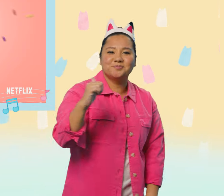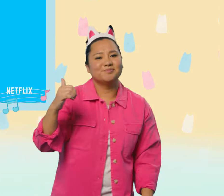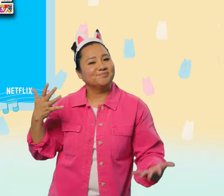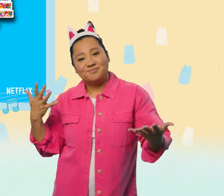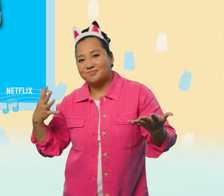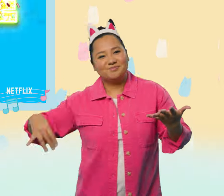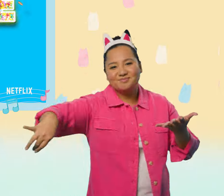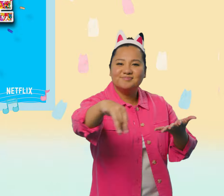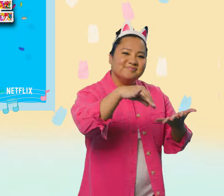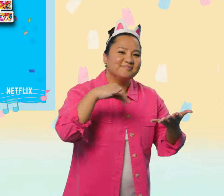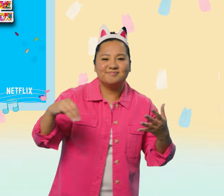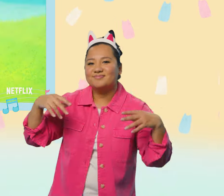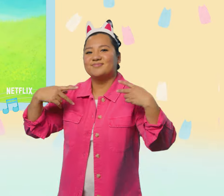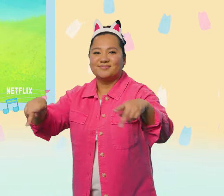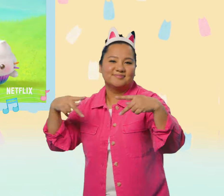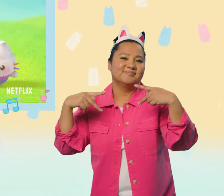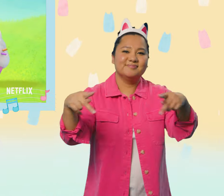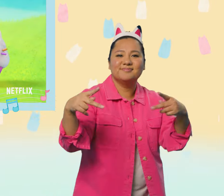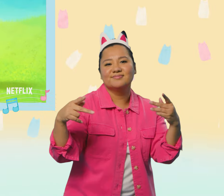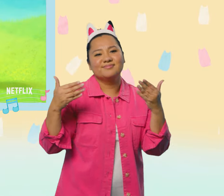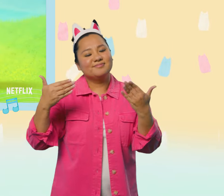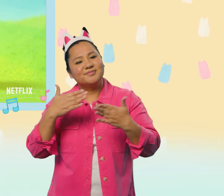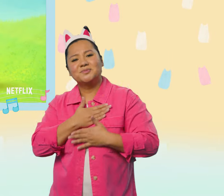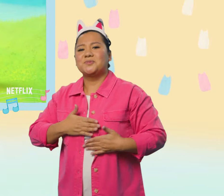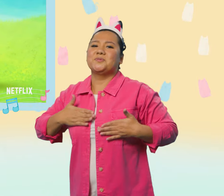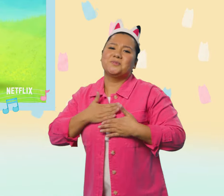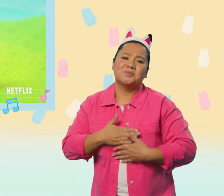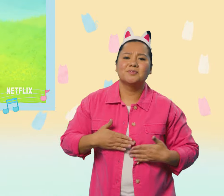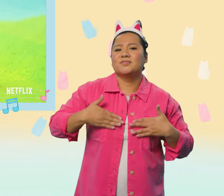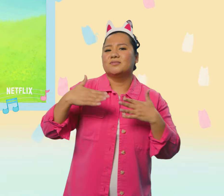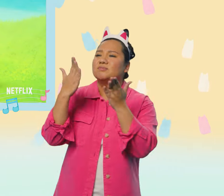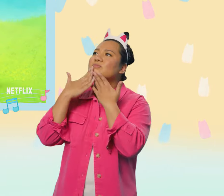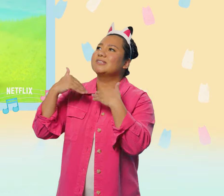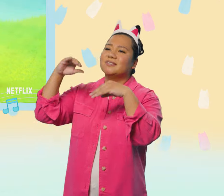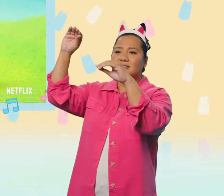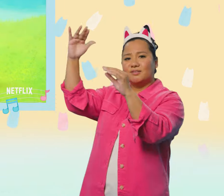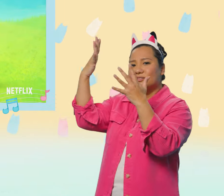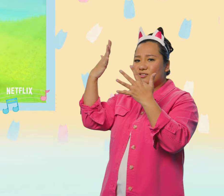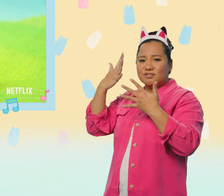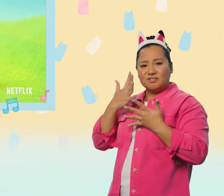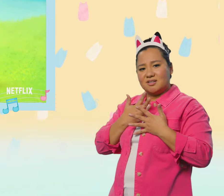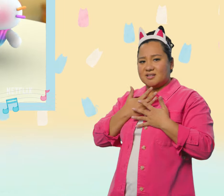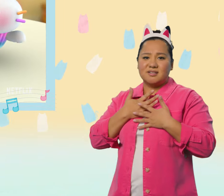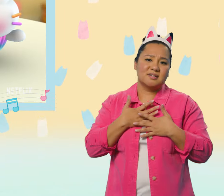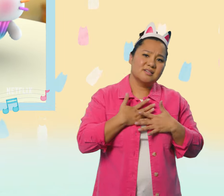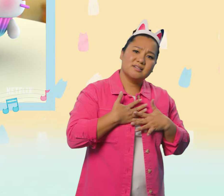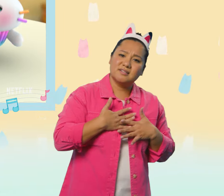sprinkle party! Treat yourself to that sweet sunshine! Come